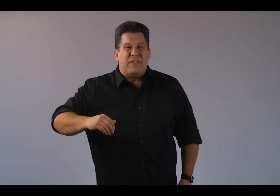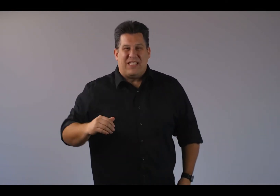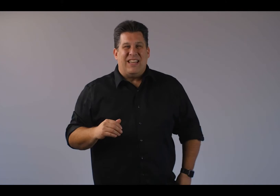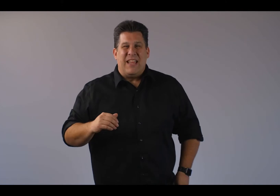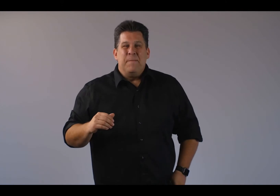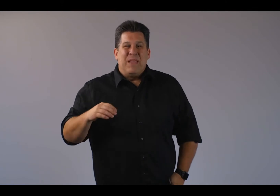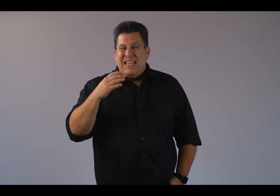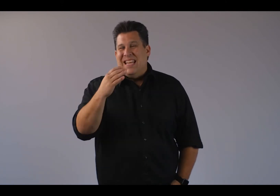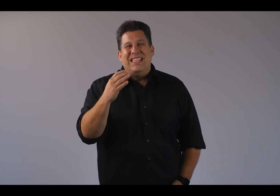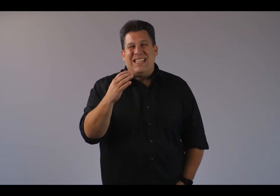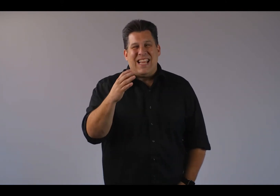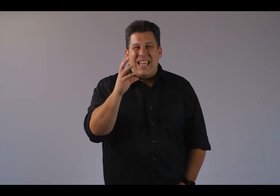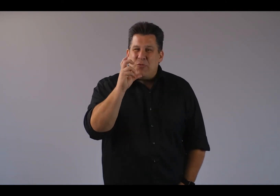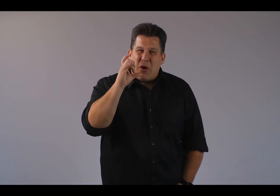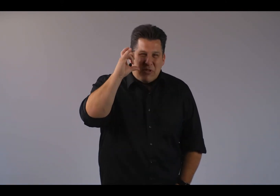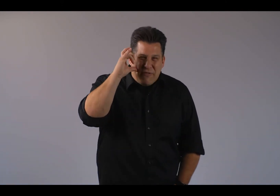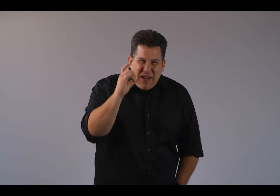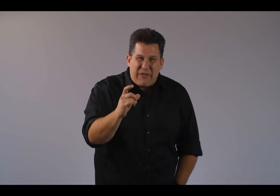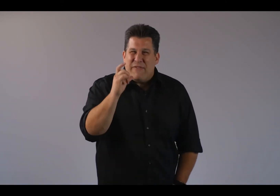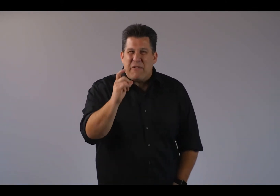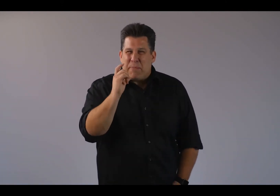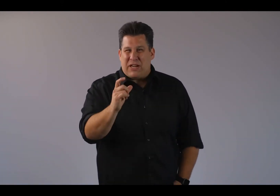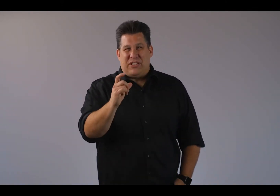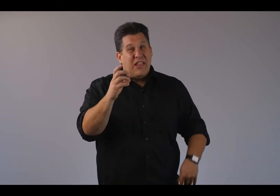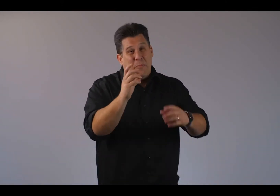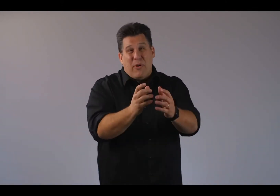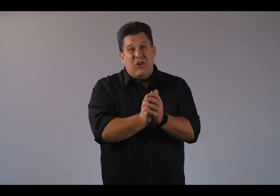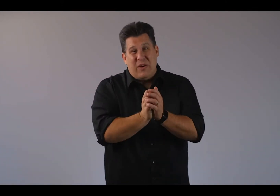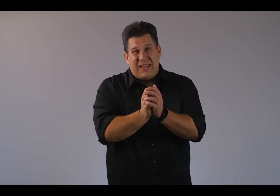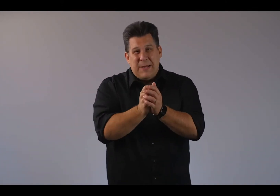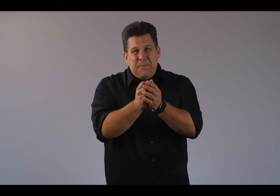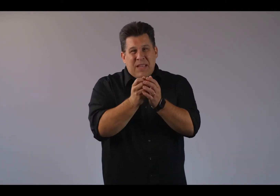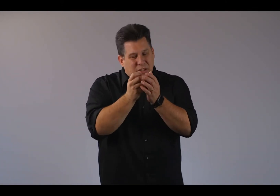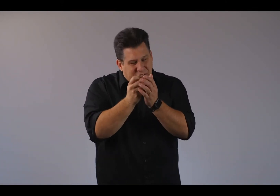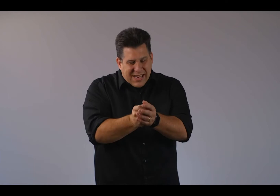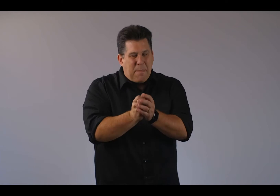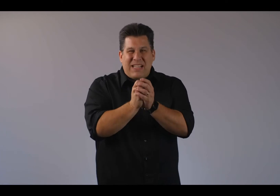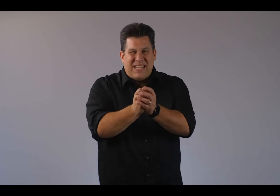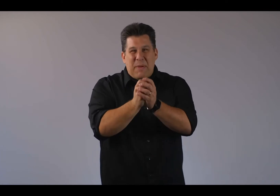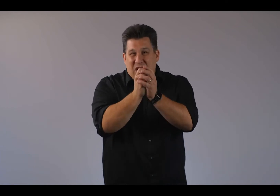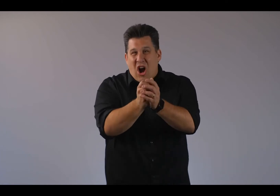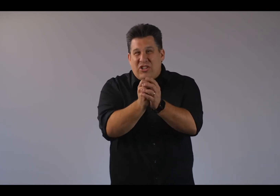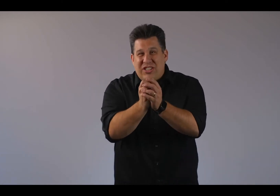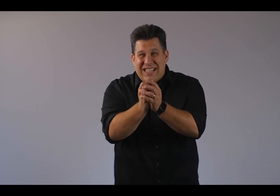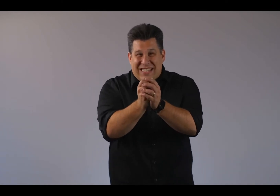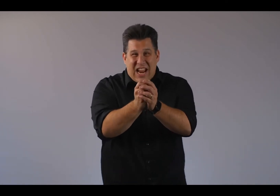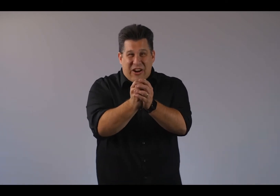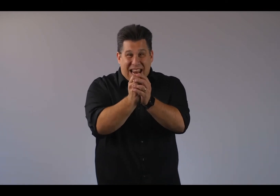facility. Needless to say, each bulb was very, very precious and the boy knew it. And so step by step, he cautiously stared at